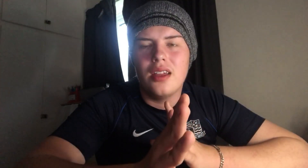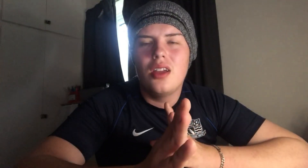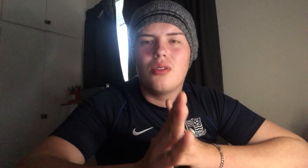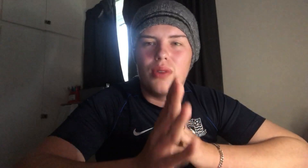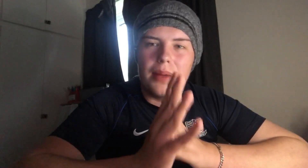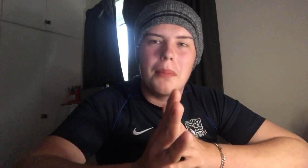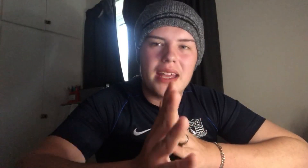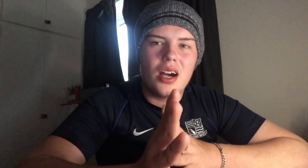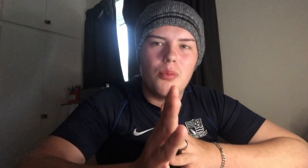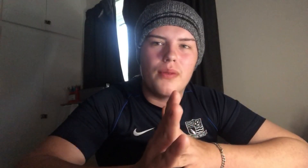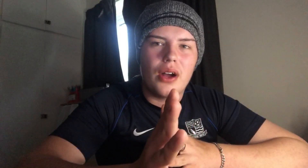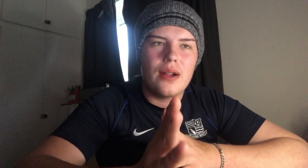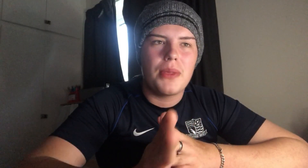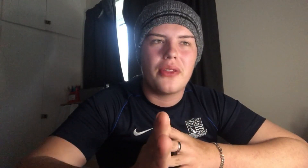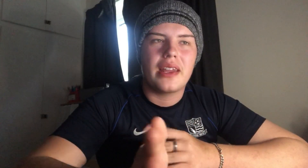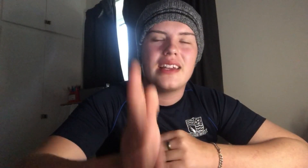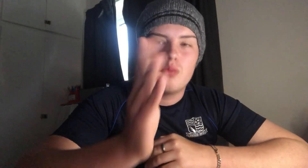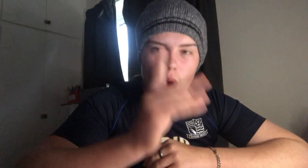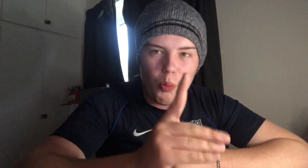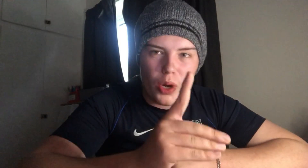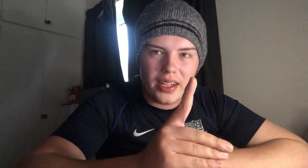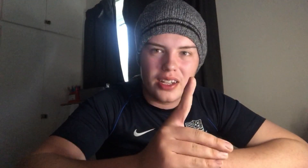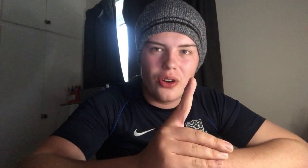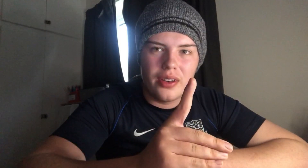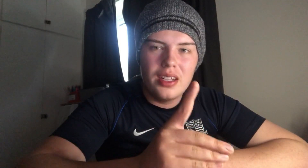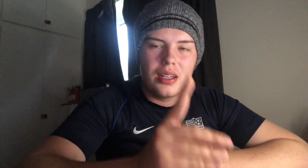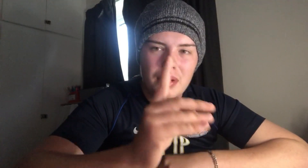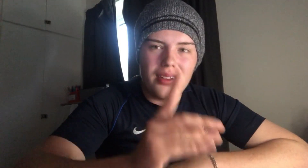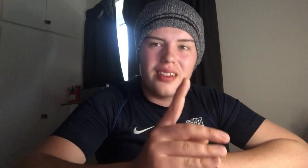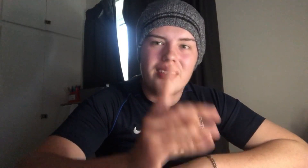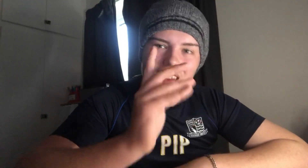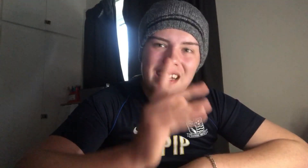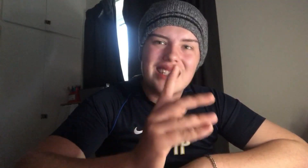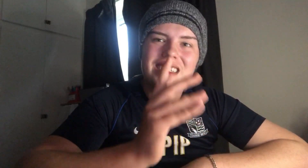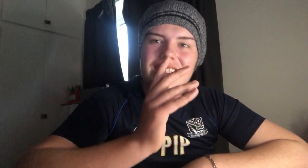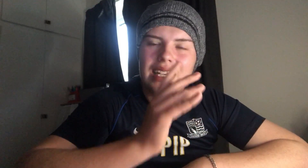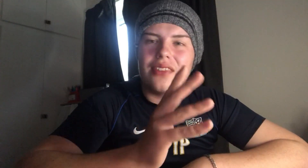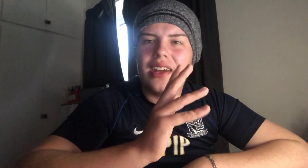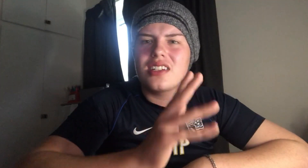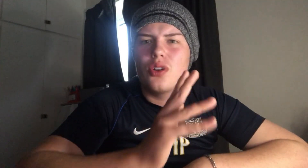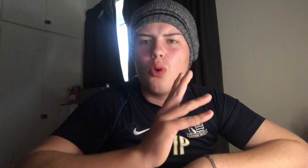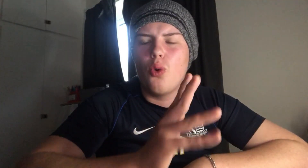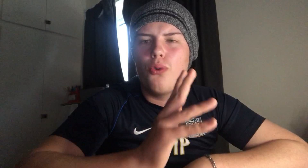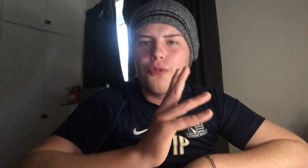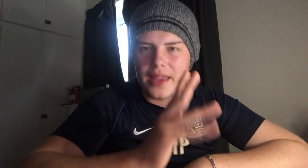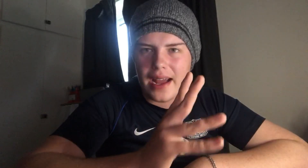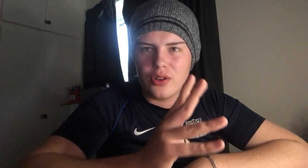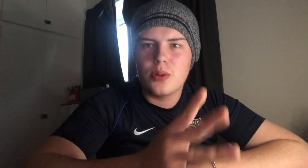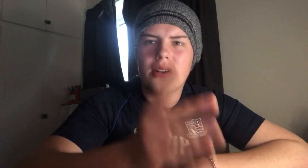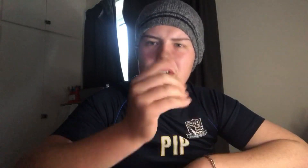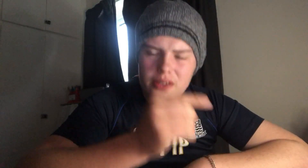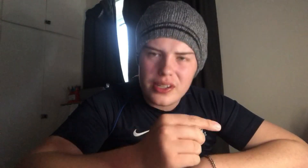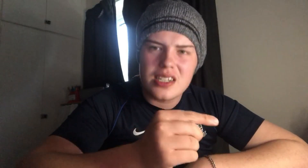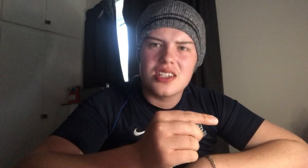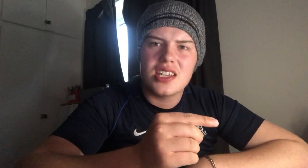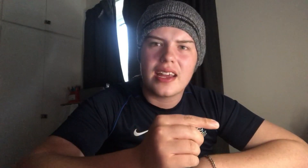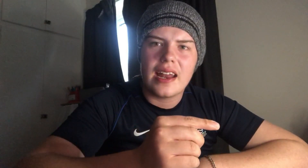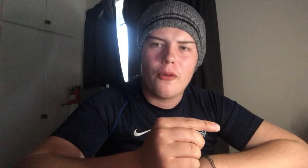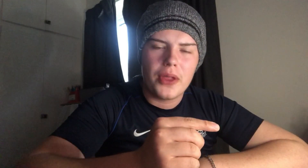we can make up without him now that that is one winger gone. But that, yeah, that's not all for the outs. We're going to go into the second out